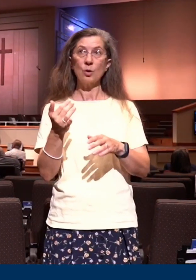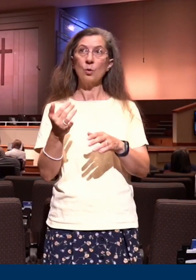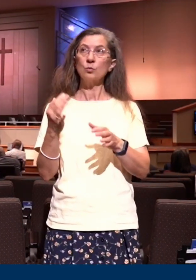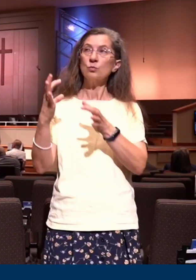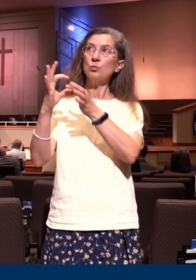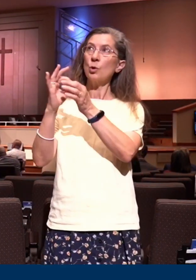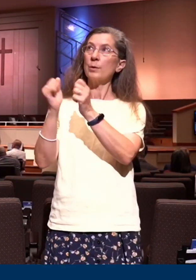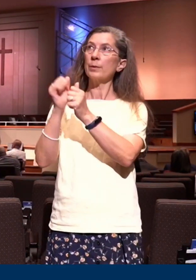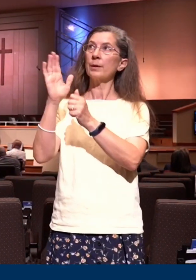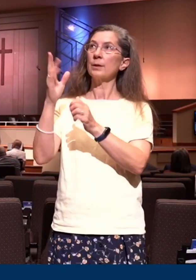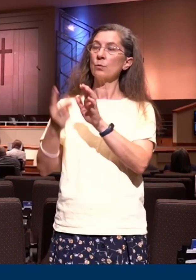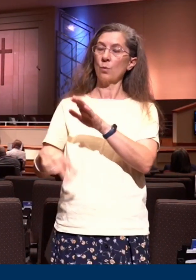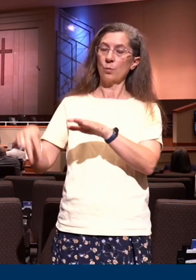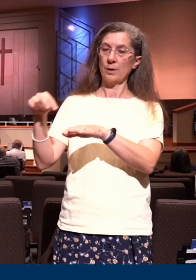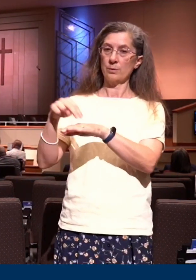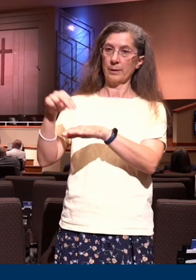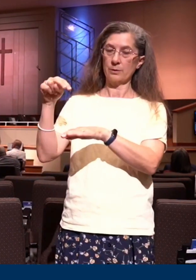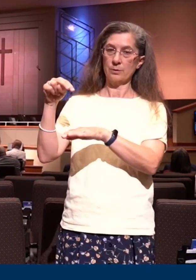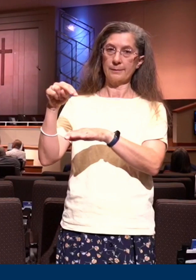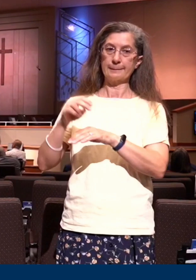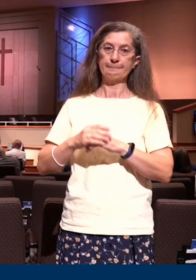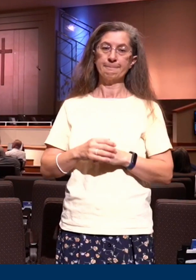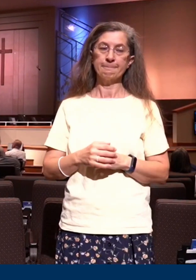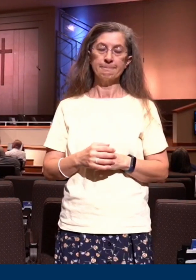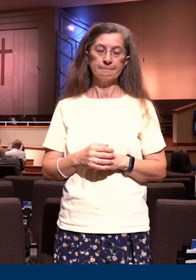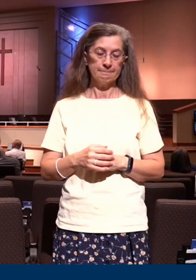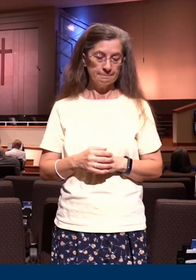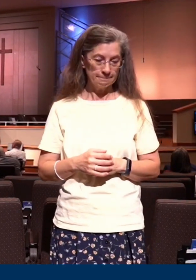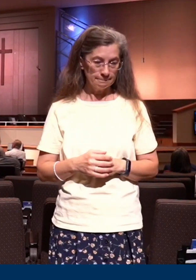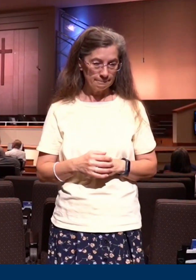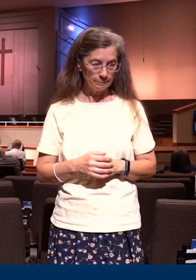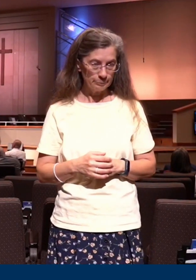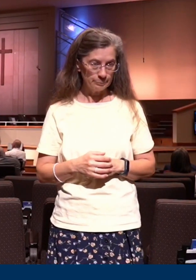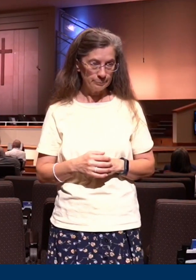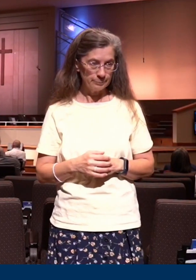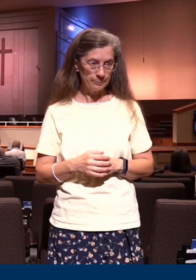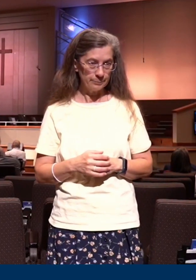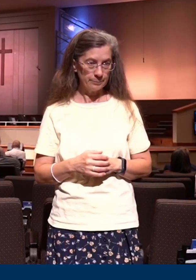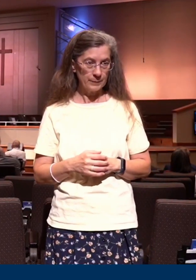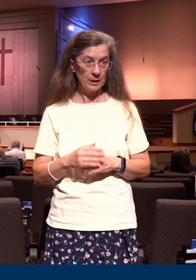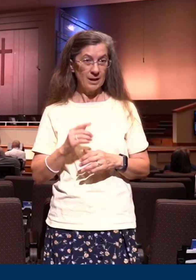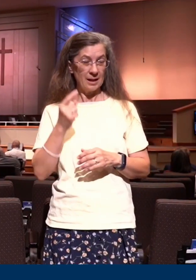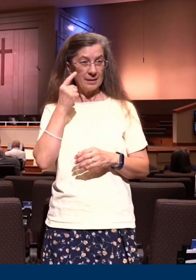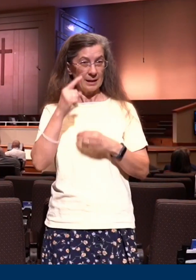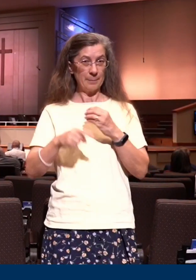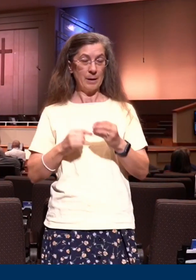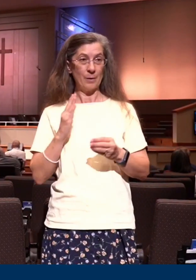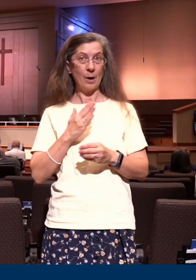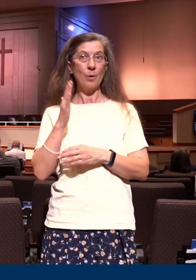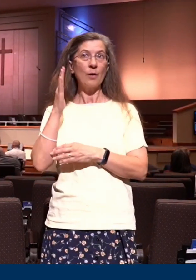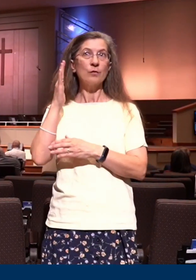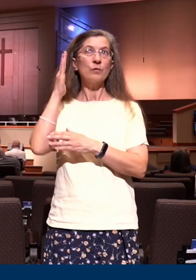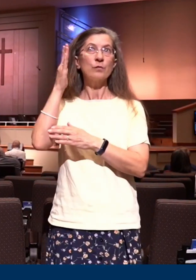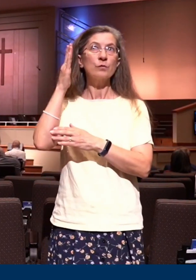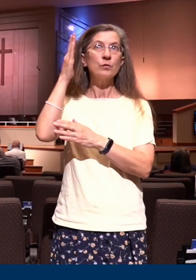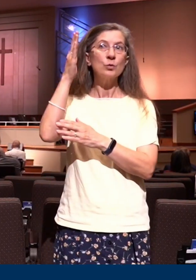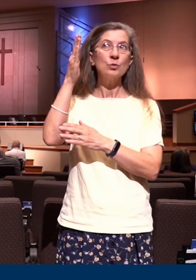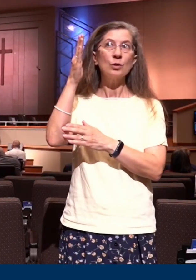resurrection. This is related to the future of each of us as believers that one day with our glorified